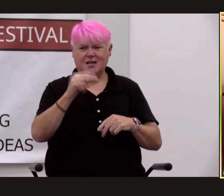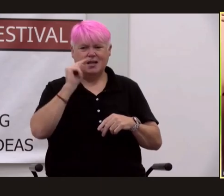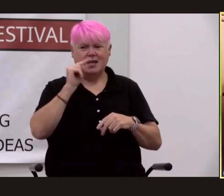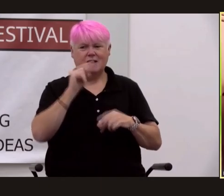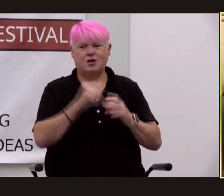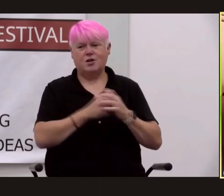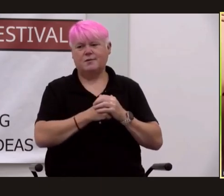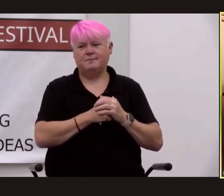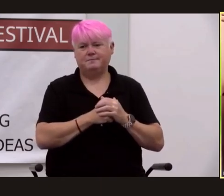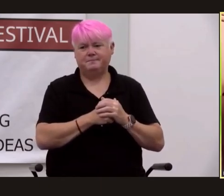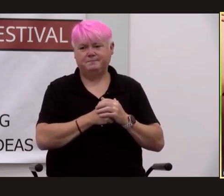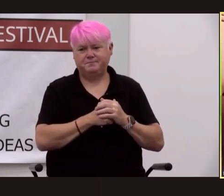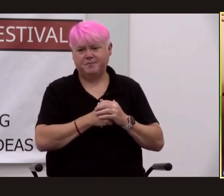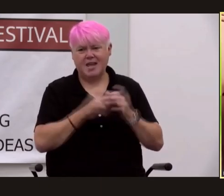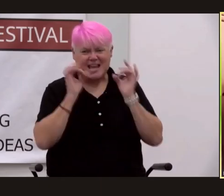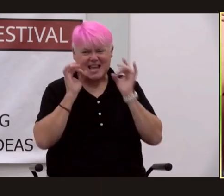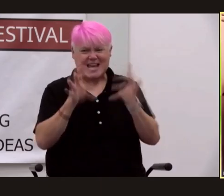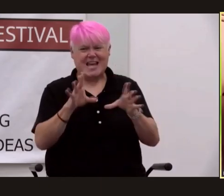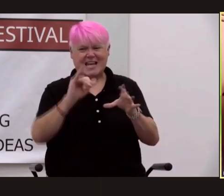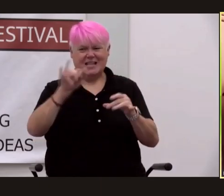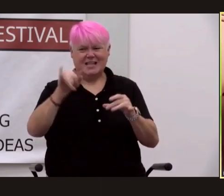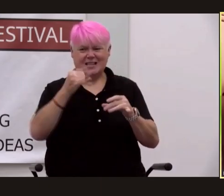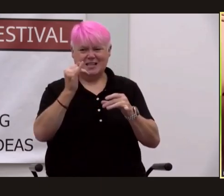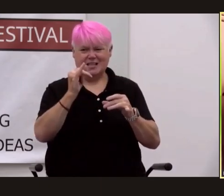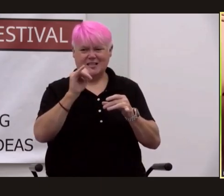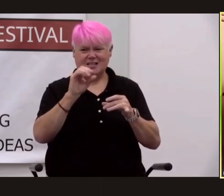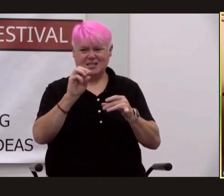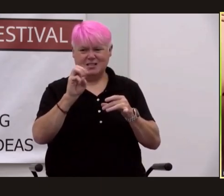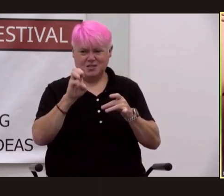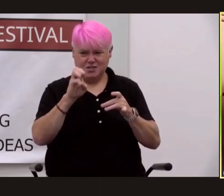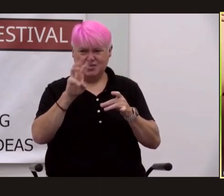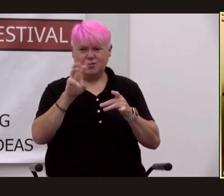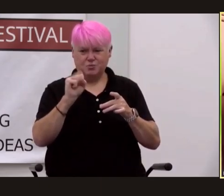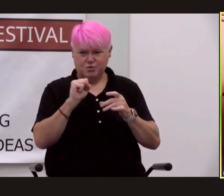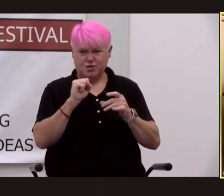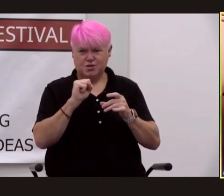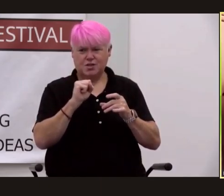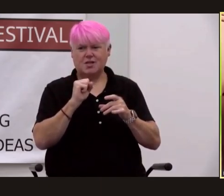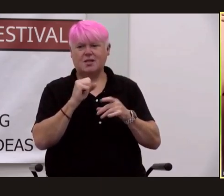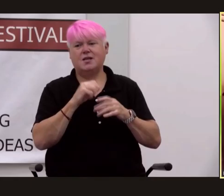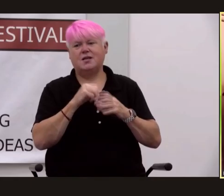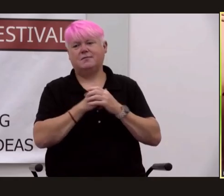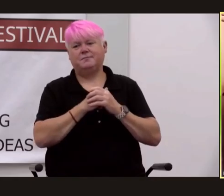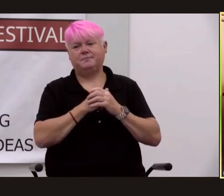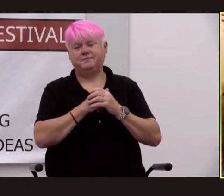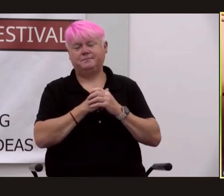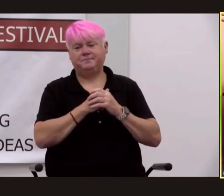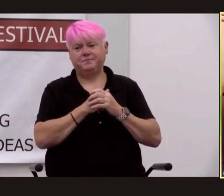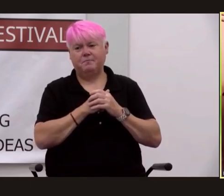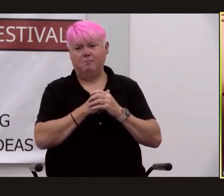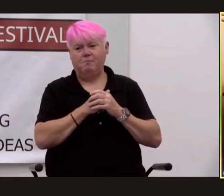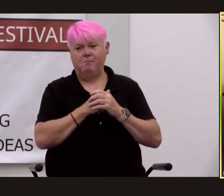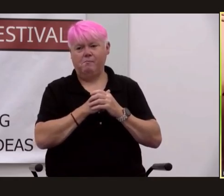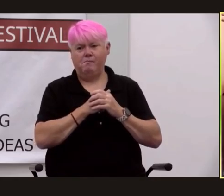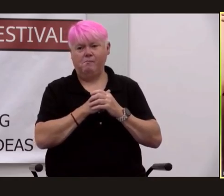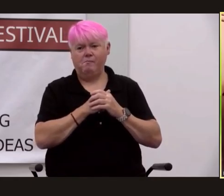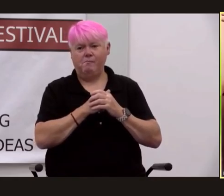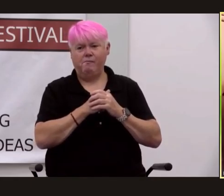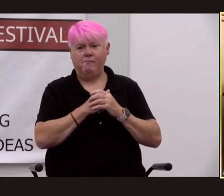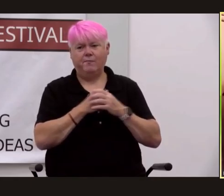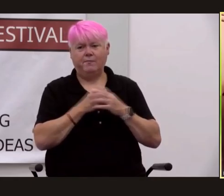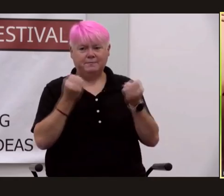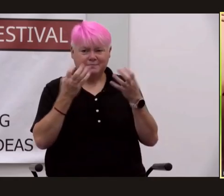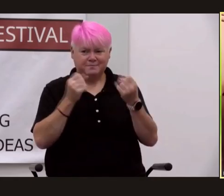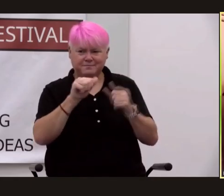course hated the jews and oppi was a jew and so was uh edward teller who was the father of the hydrogen bomb and many of the other